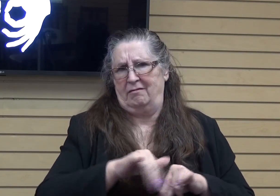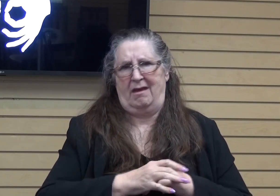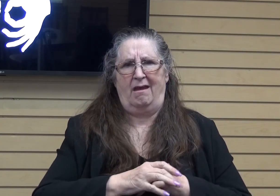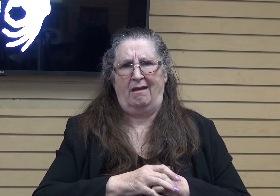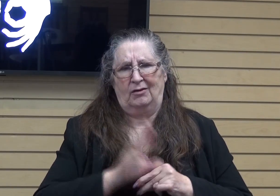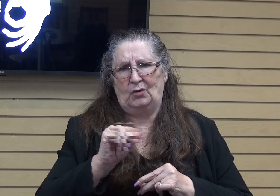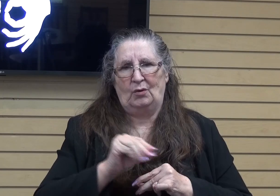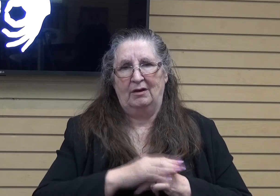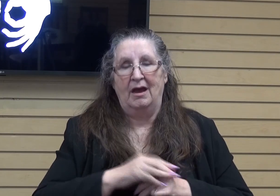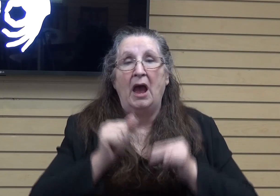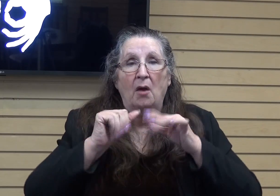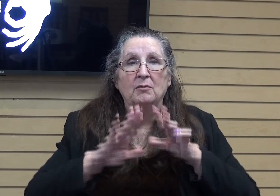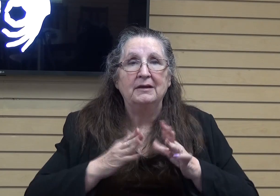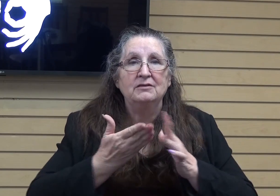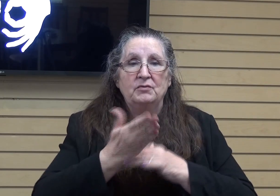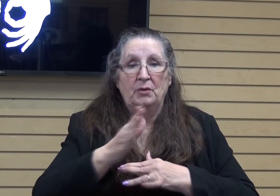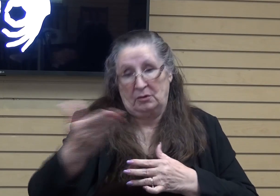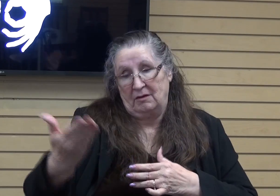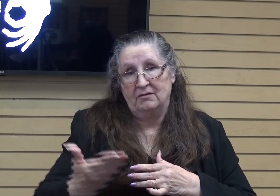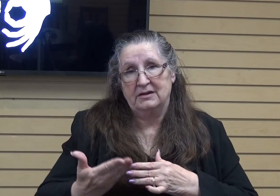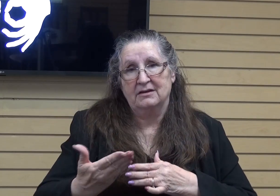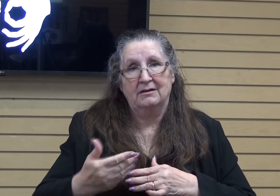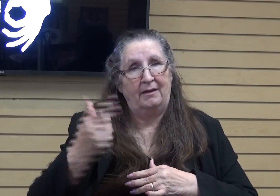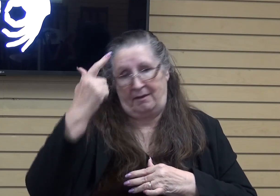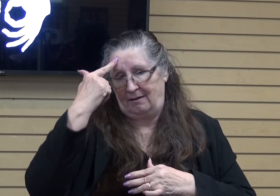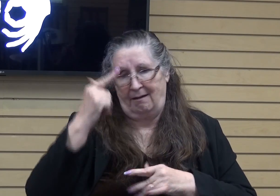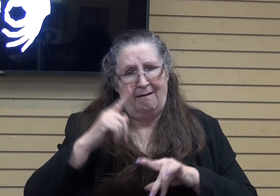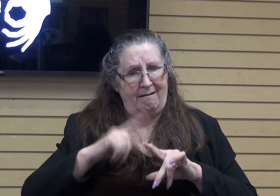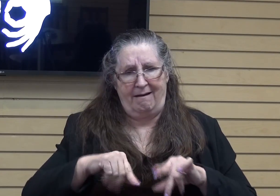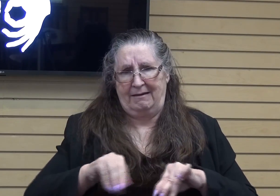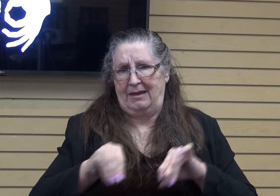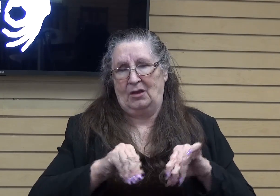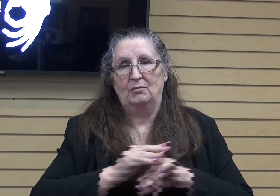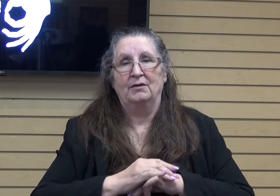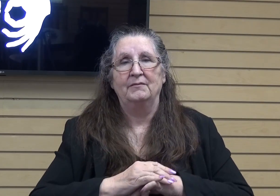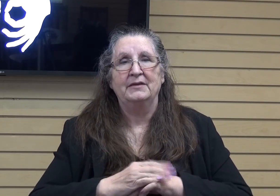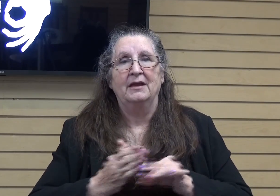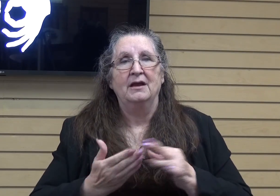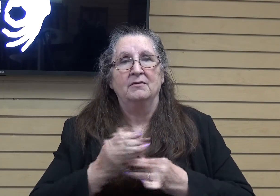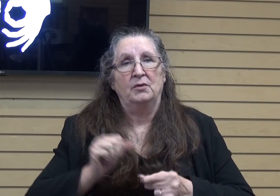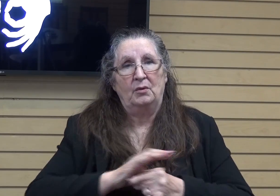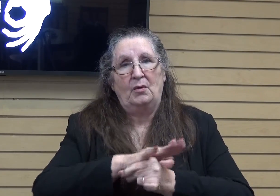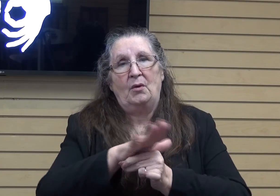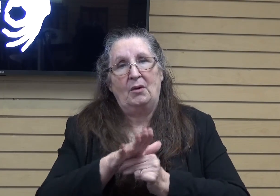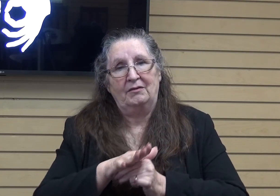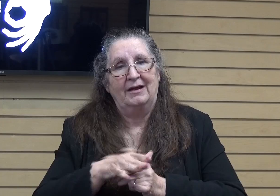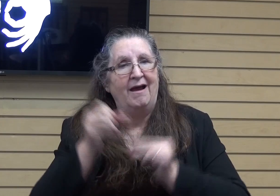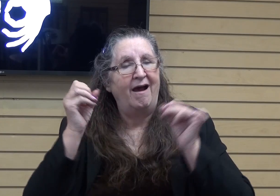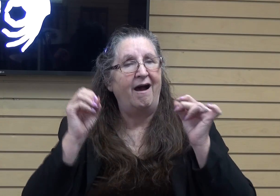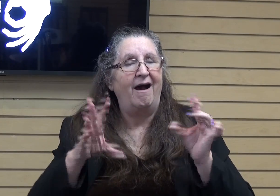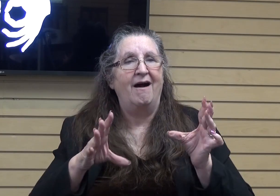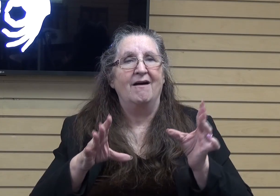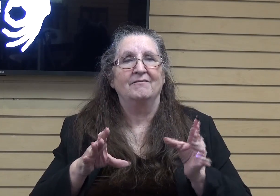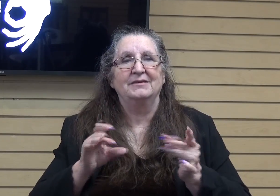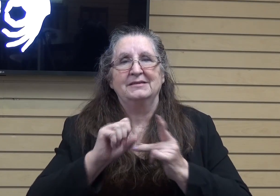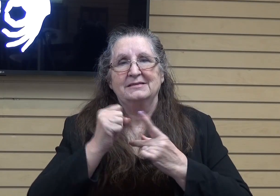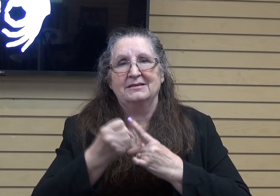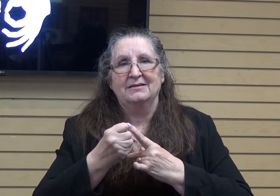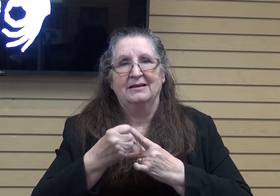although I was blessed by her invitation, I just thought, no, I can't move. And then through COVID, this horrible situation, I was just driving through the